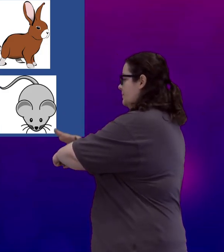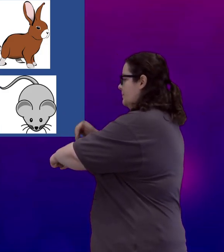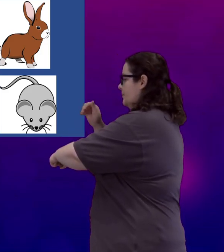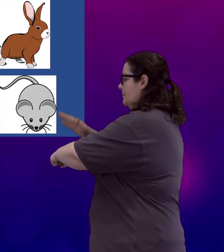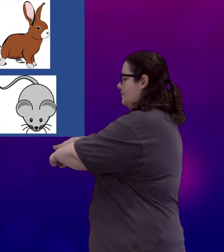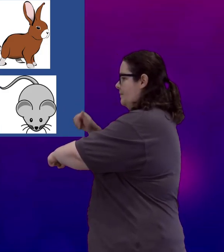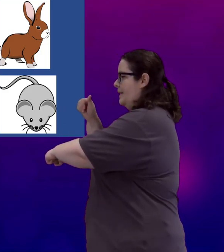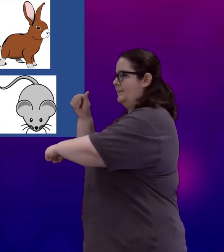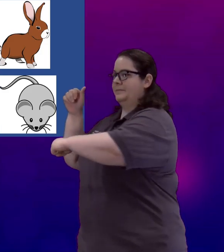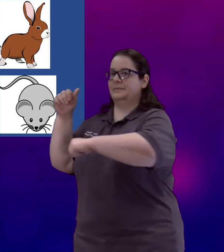Pet.